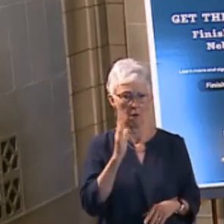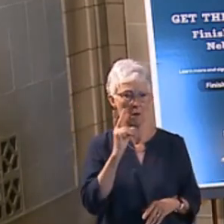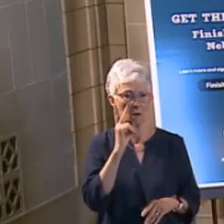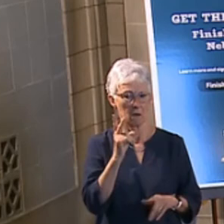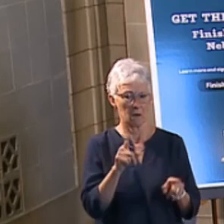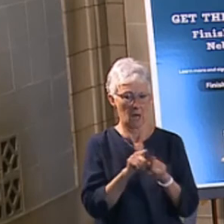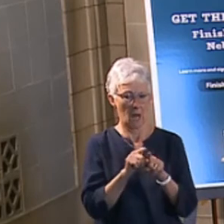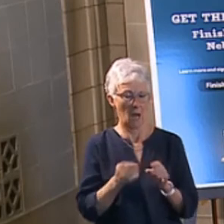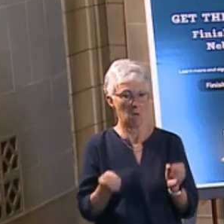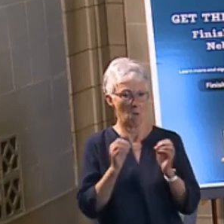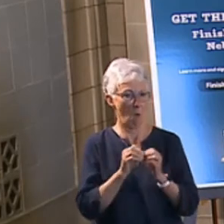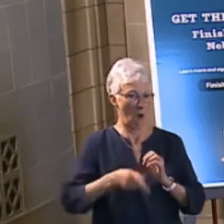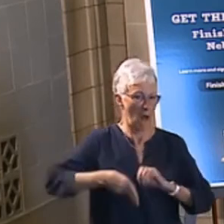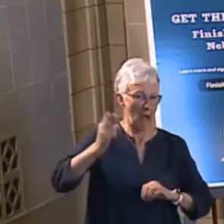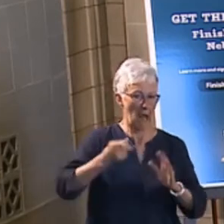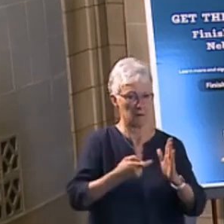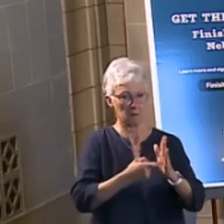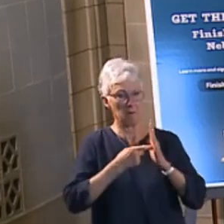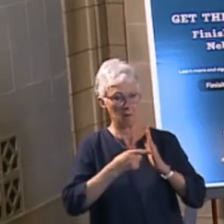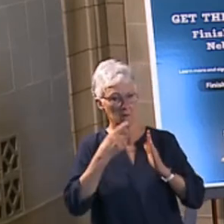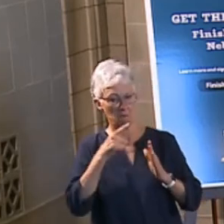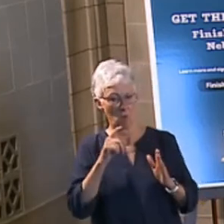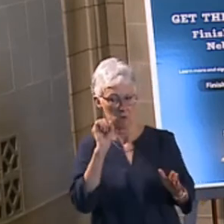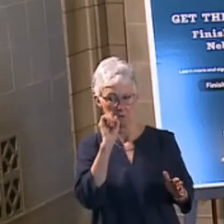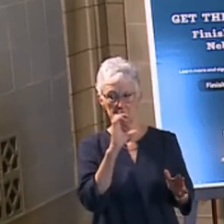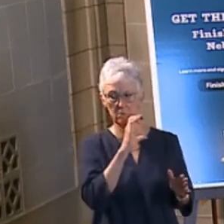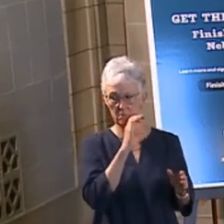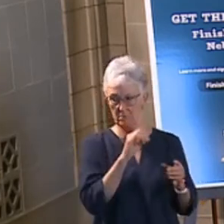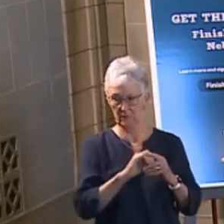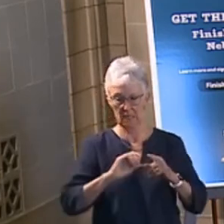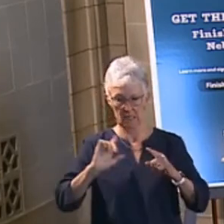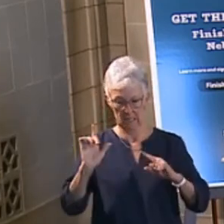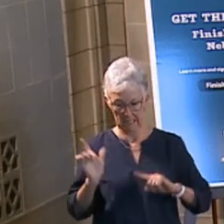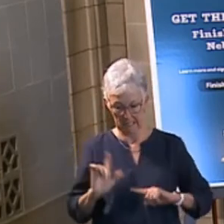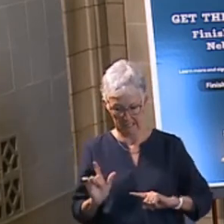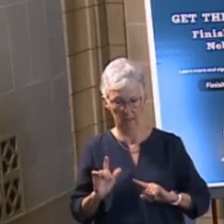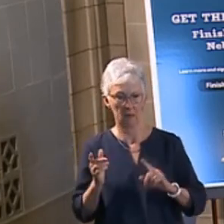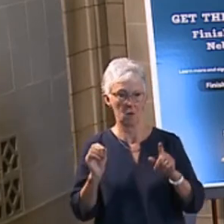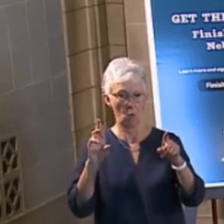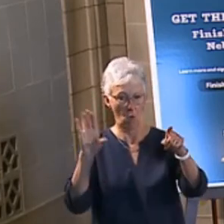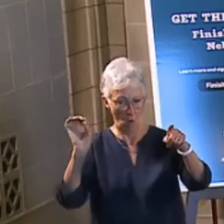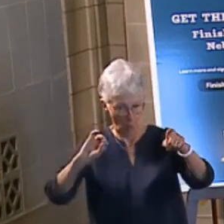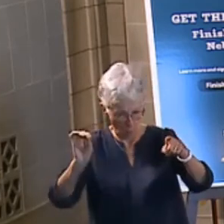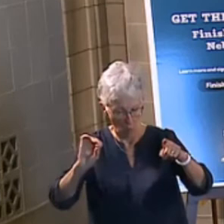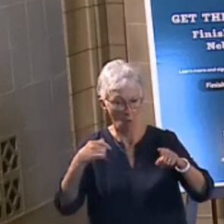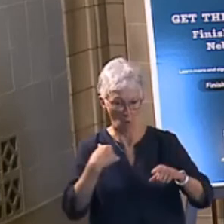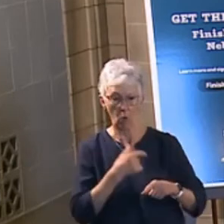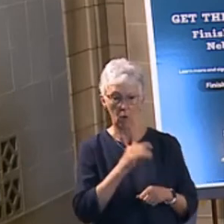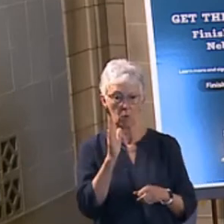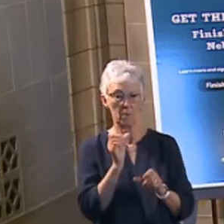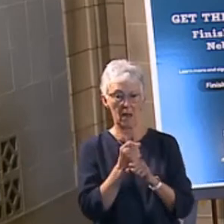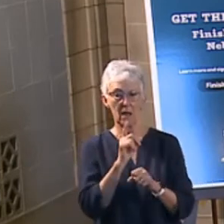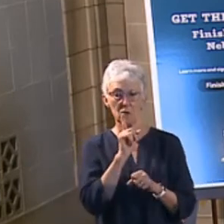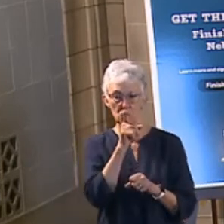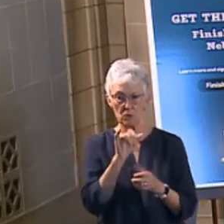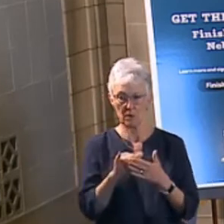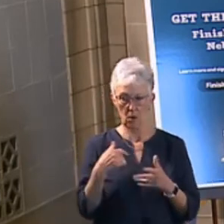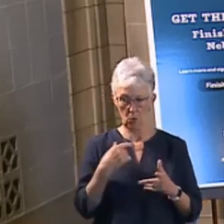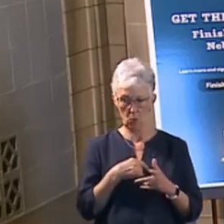in Lincoln or Omaha or more people we have to get to. We'll make sure that we're allocating those to be able to help balance that out.